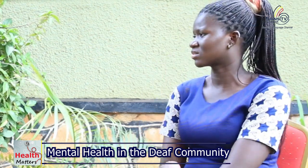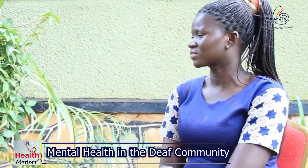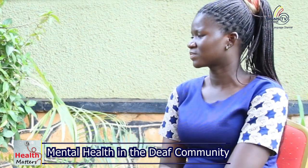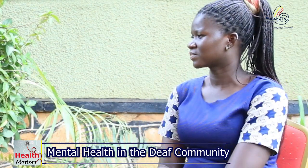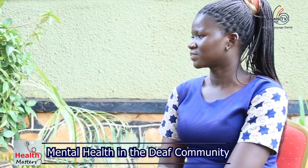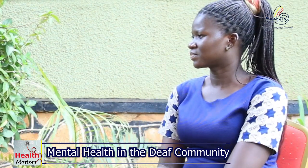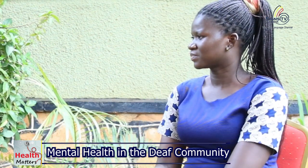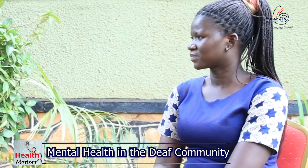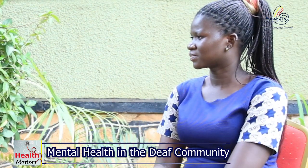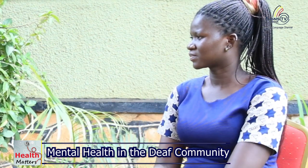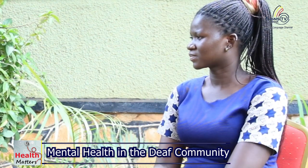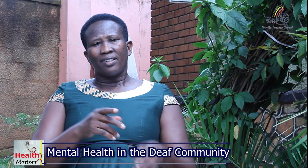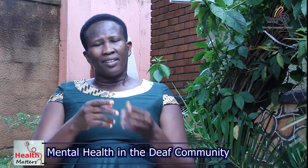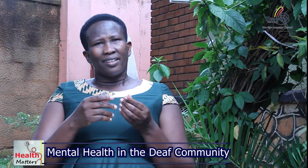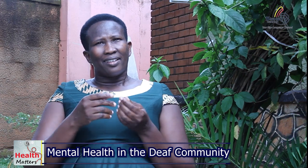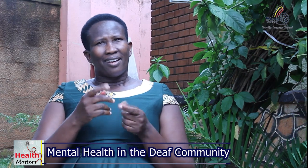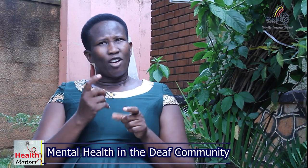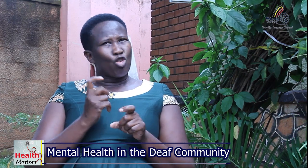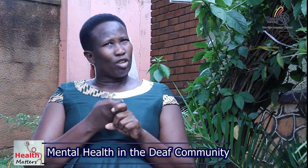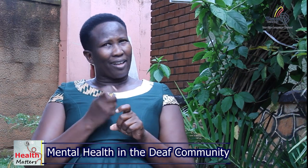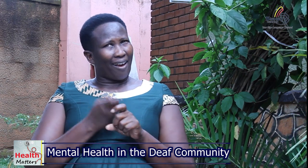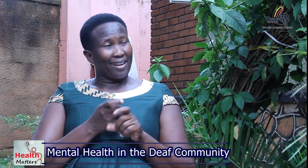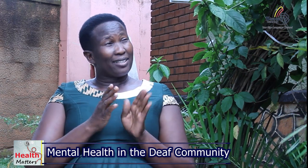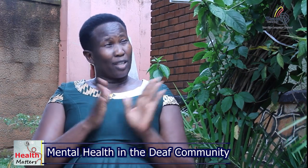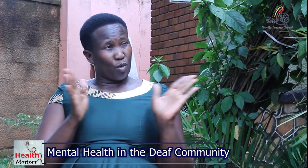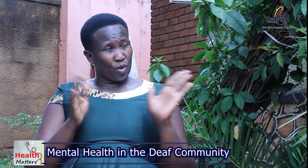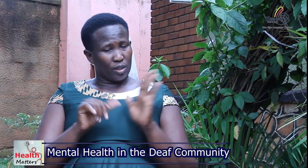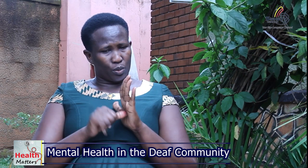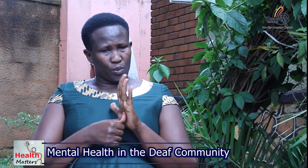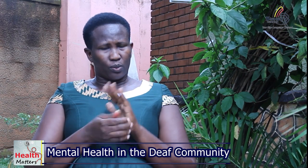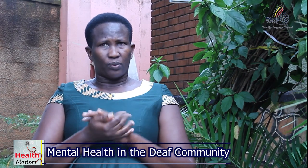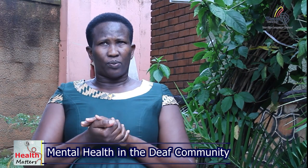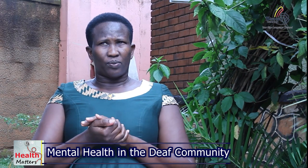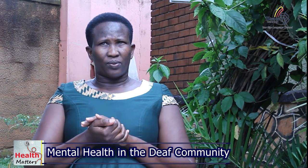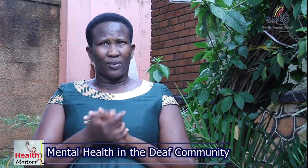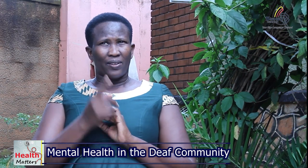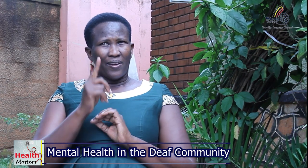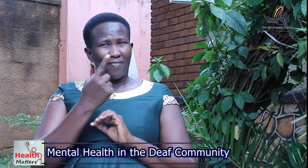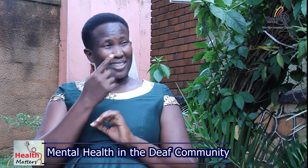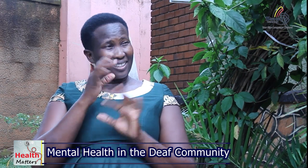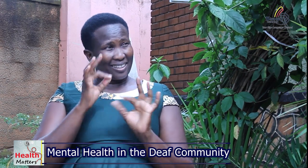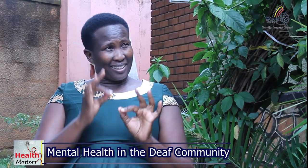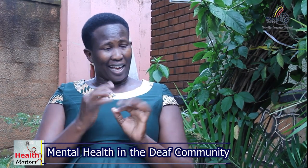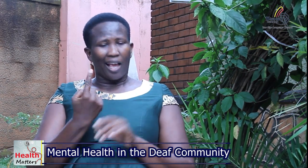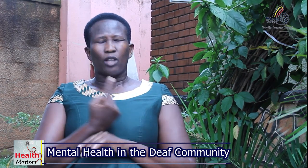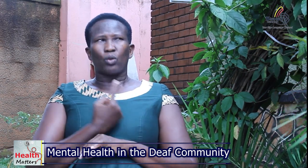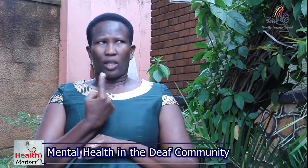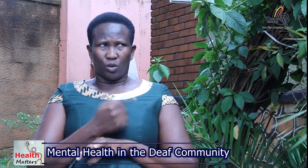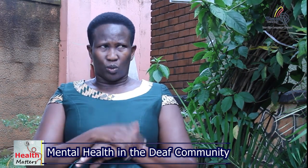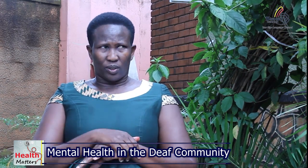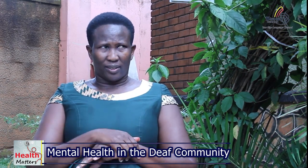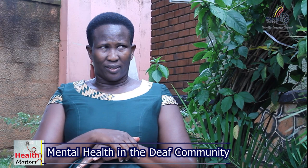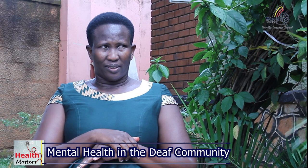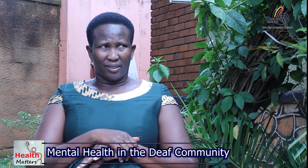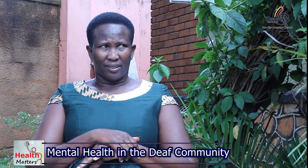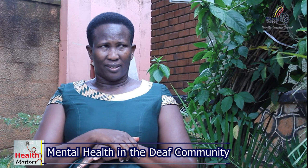they have mental health it's not a hard general issue the first thing is